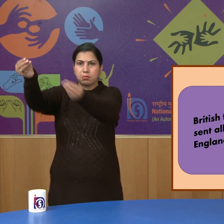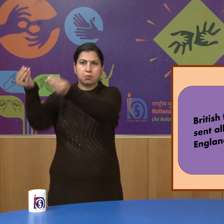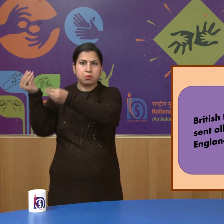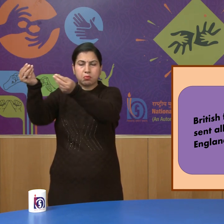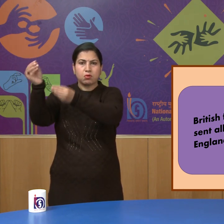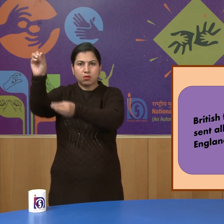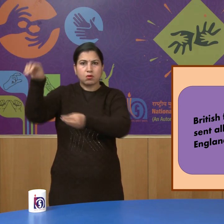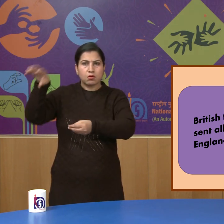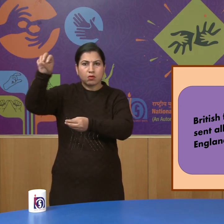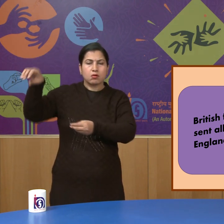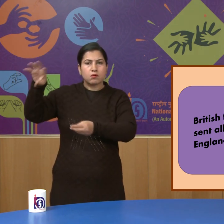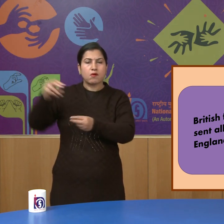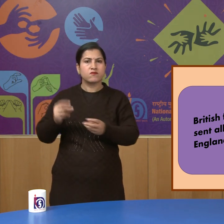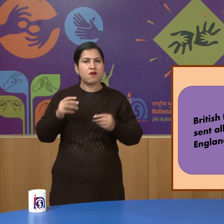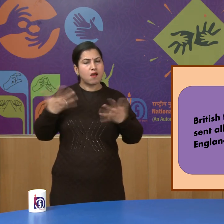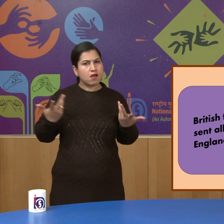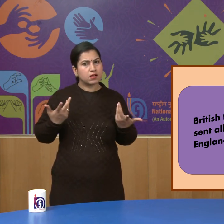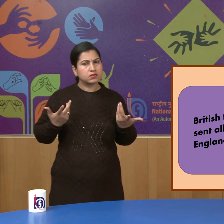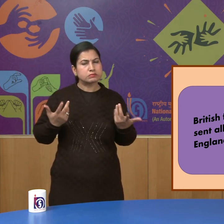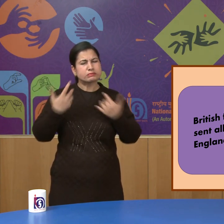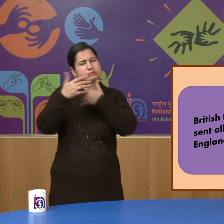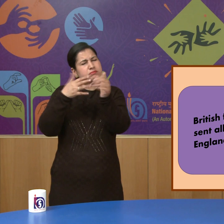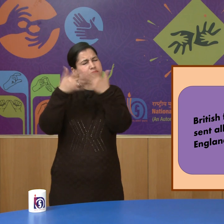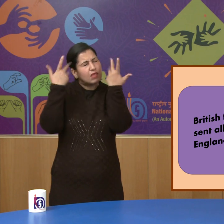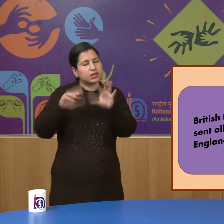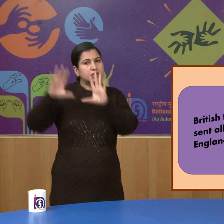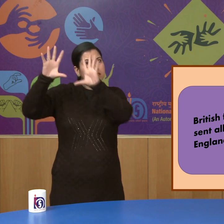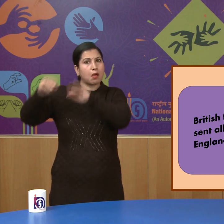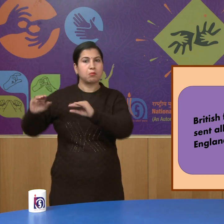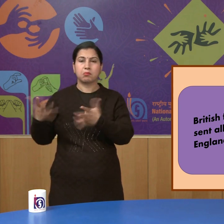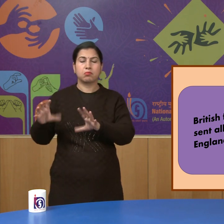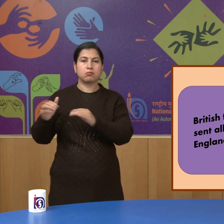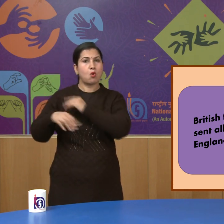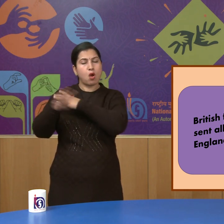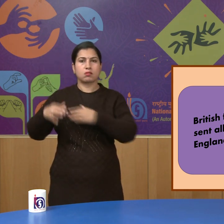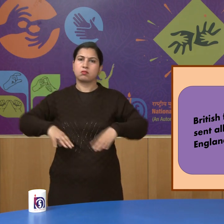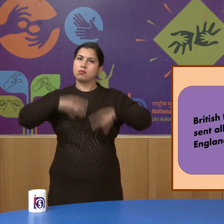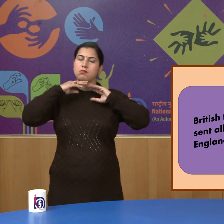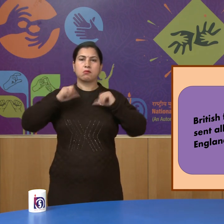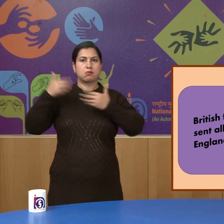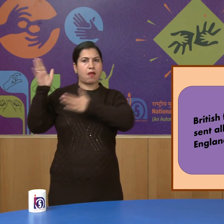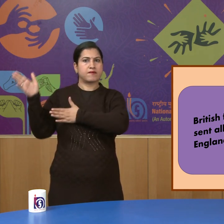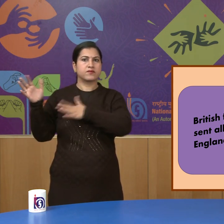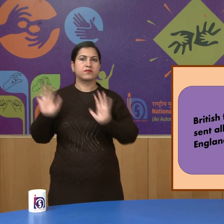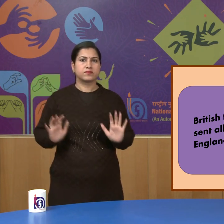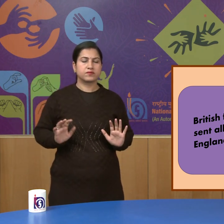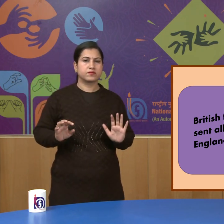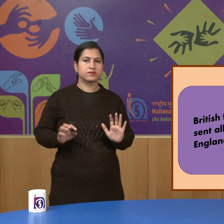money or weapons or anything for the British side in